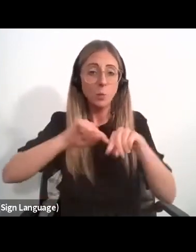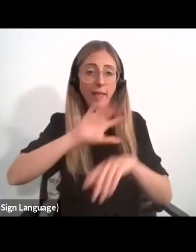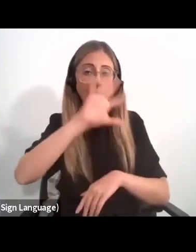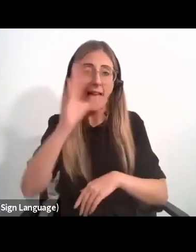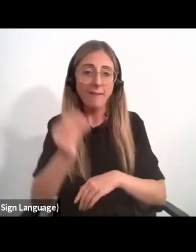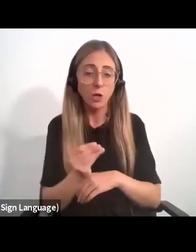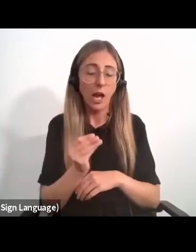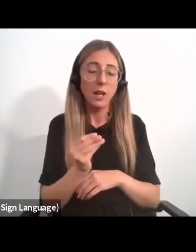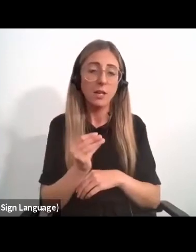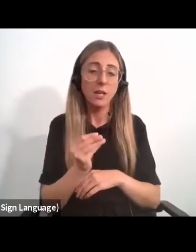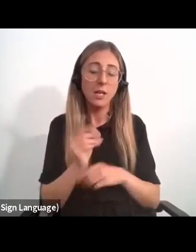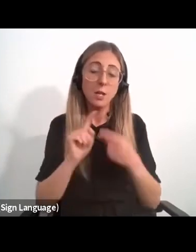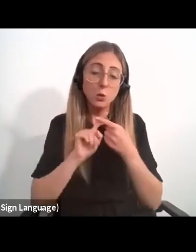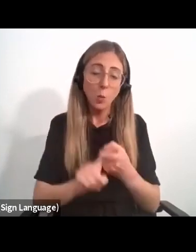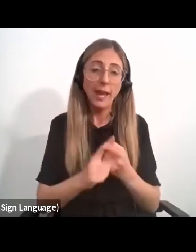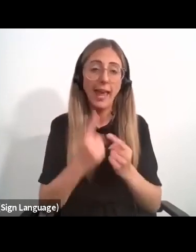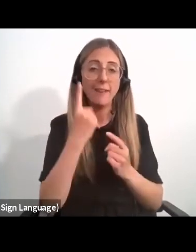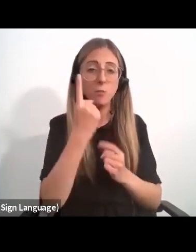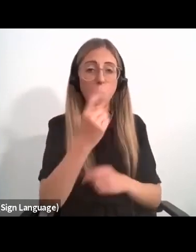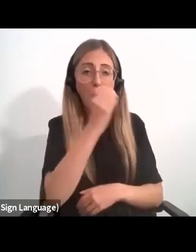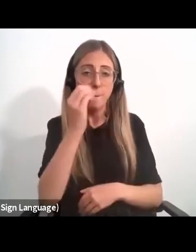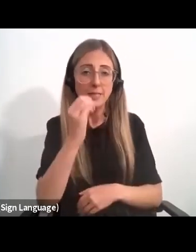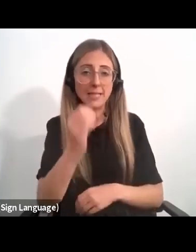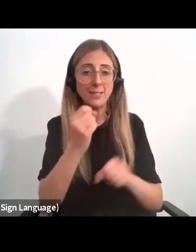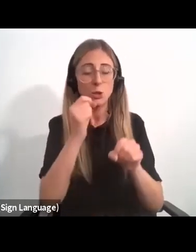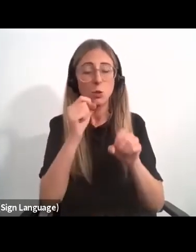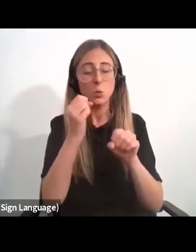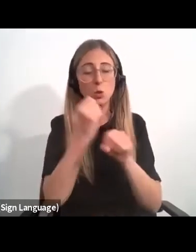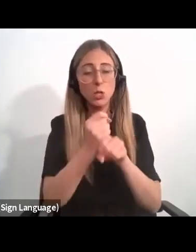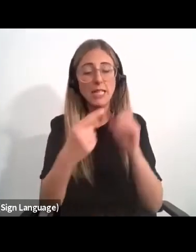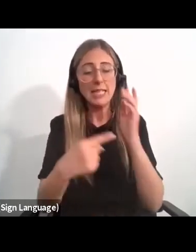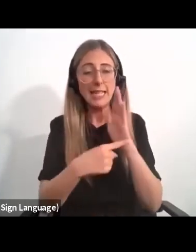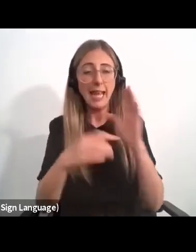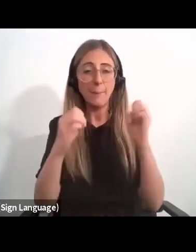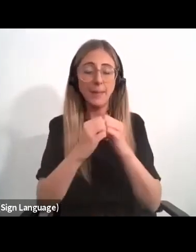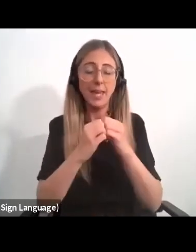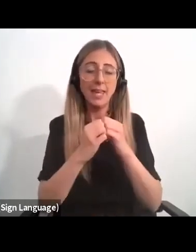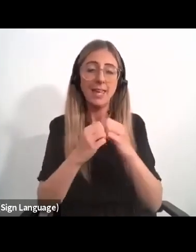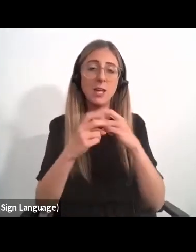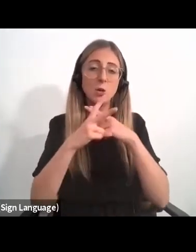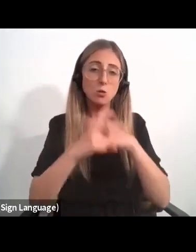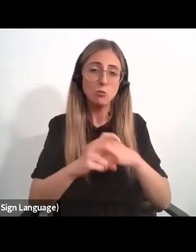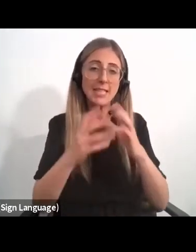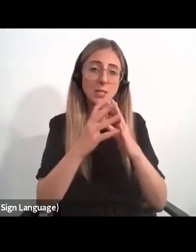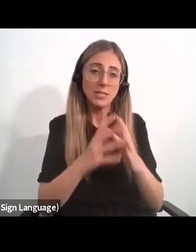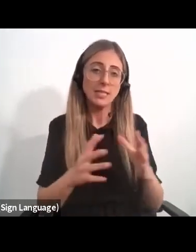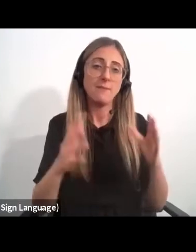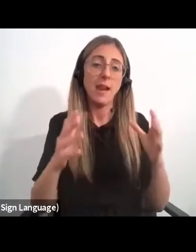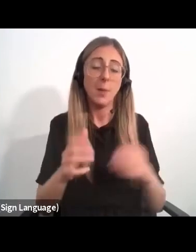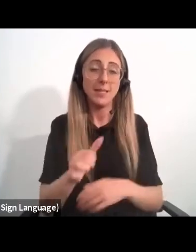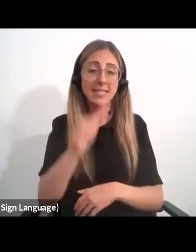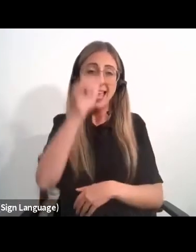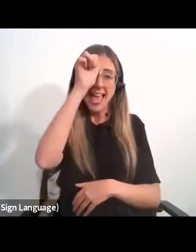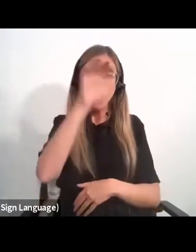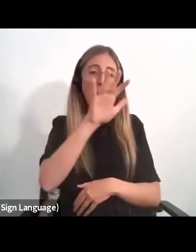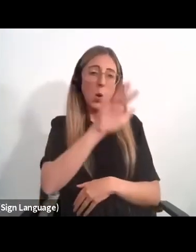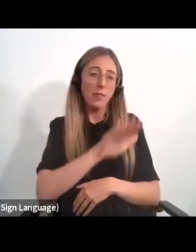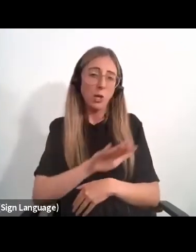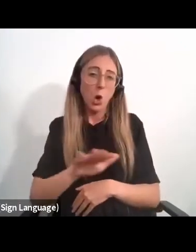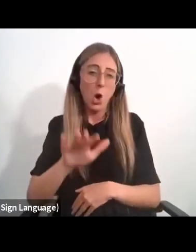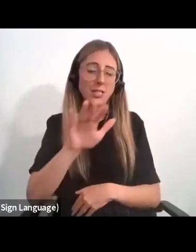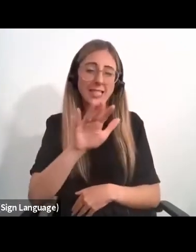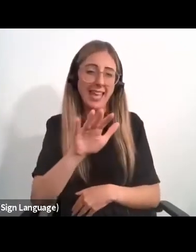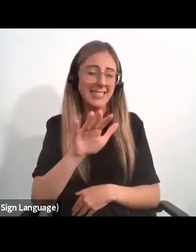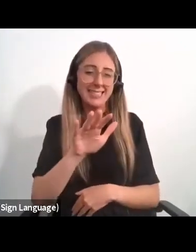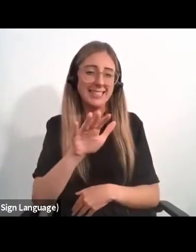to dedicate 1% of their GDP to research and development. Although the continent is far from achieving this ambitious